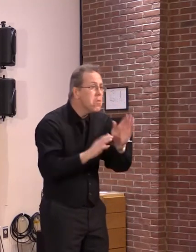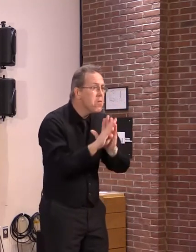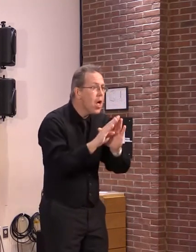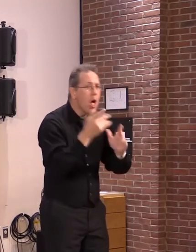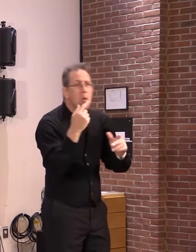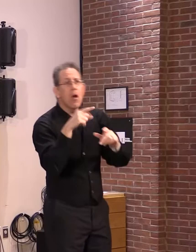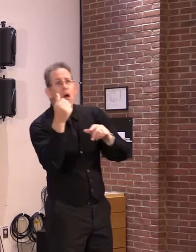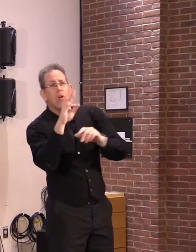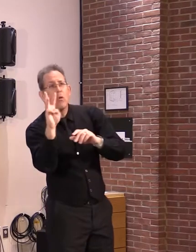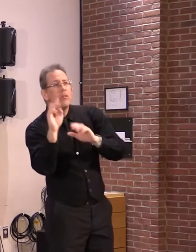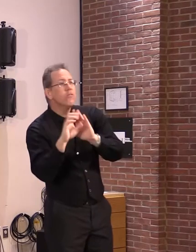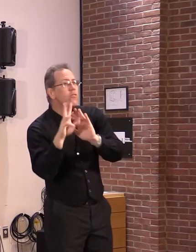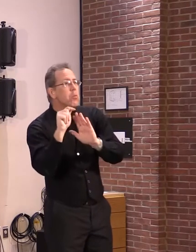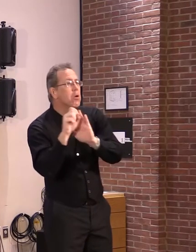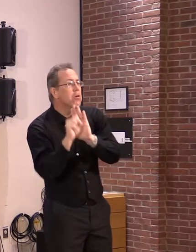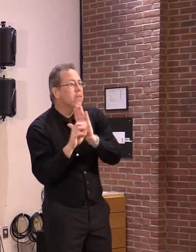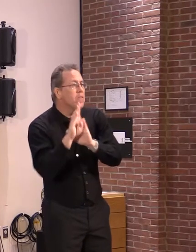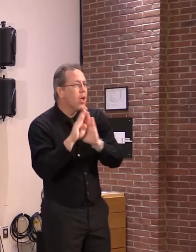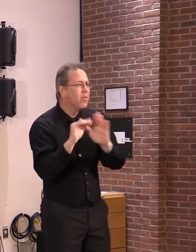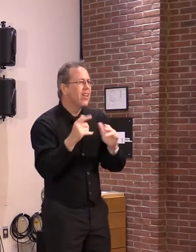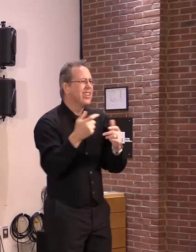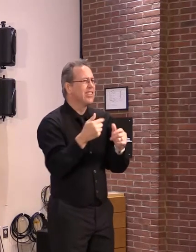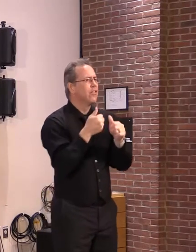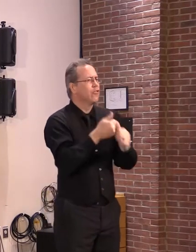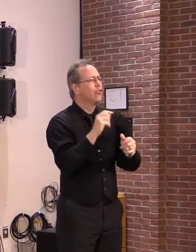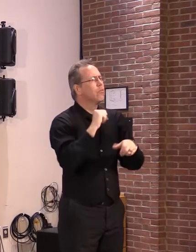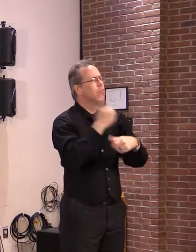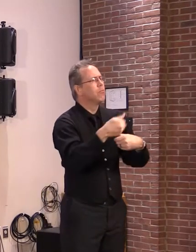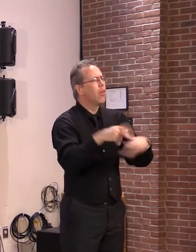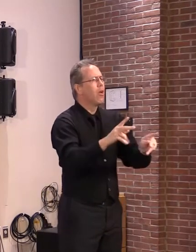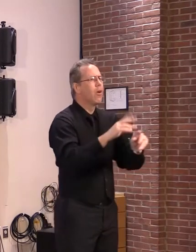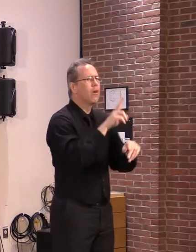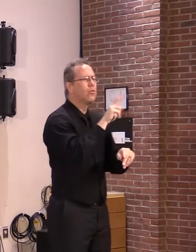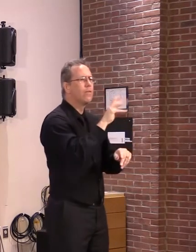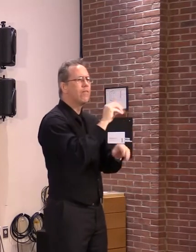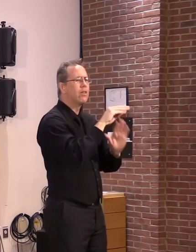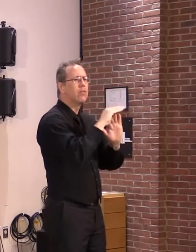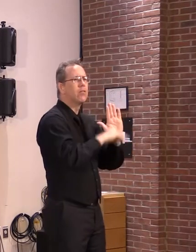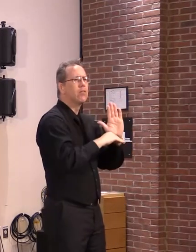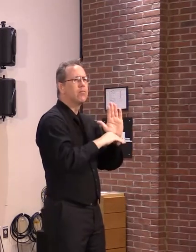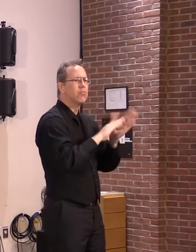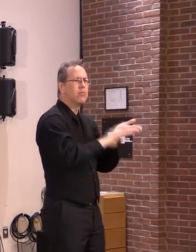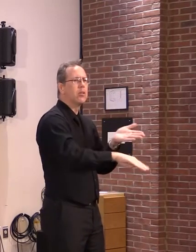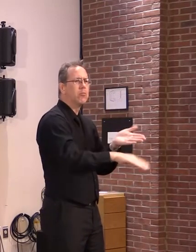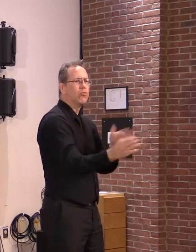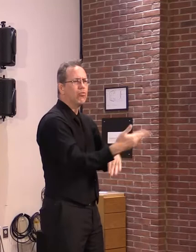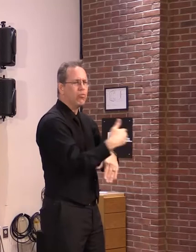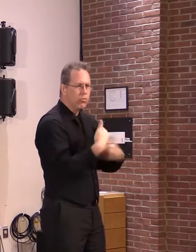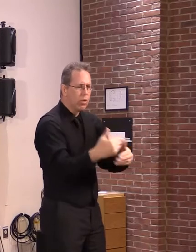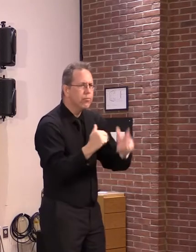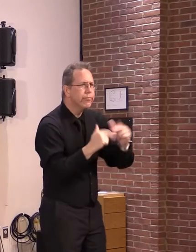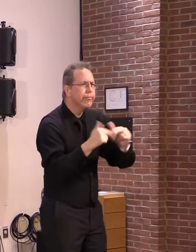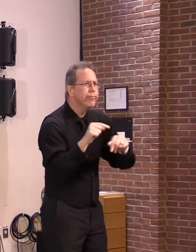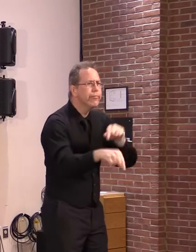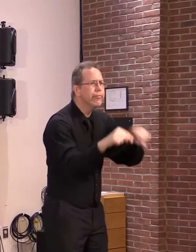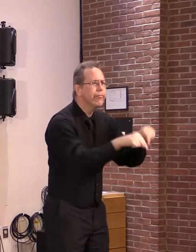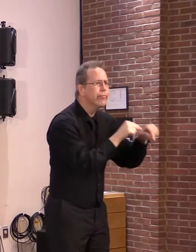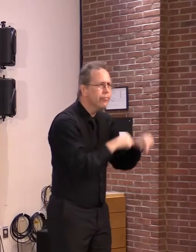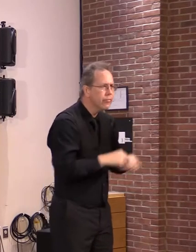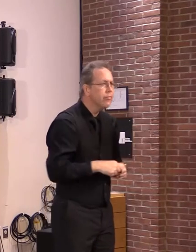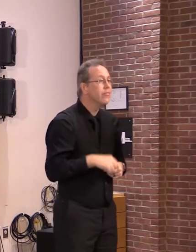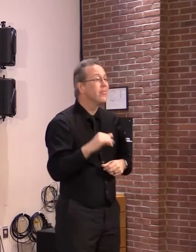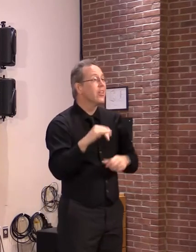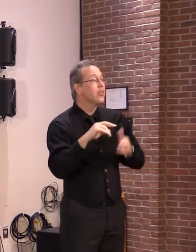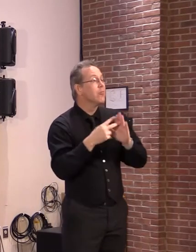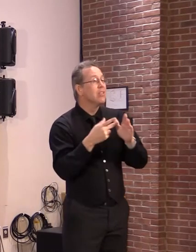not exempted from all permitting and all environmental review. It's exempted from a program that was created 50 years ago that no longer is relevant in